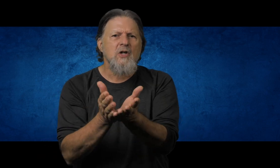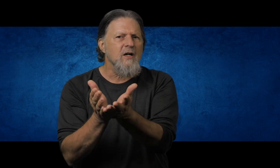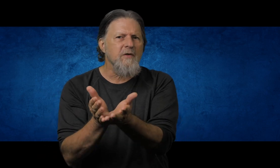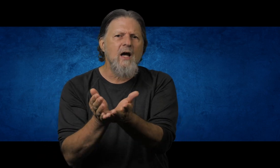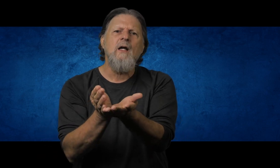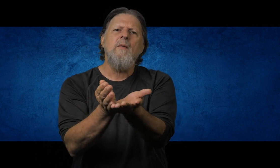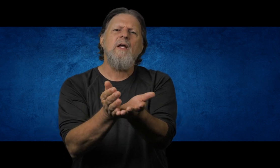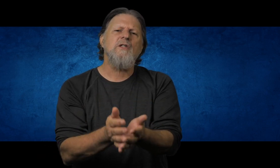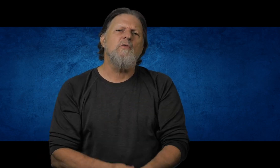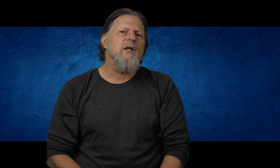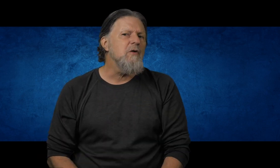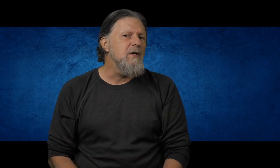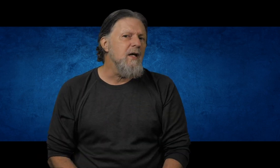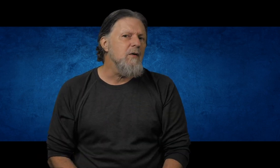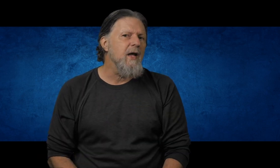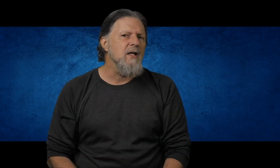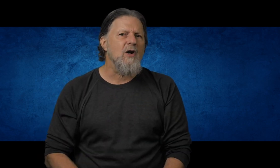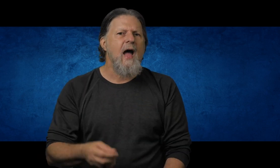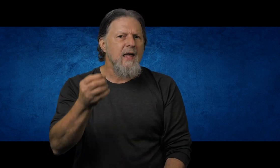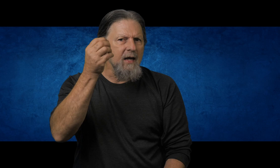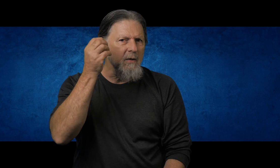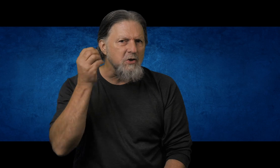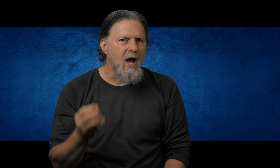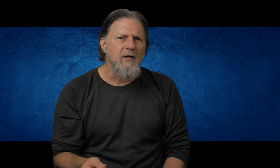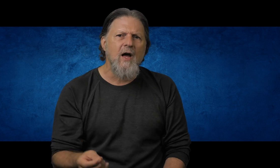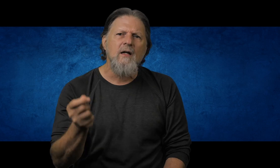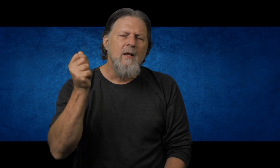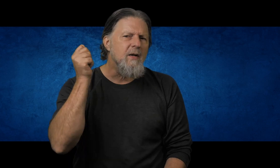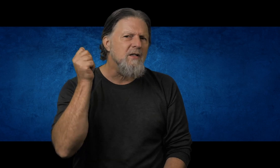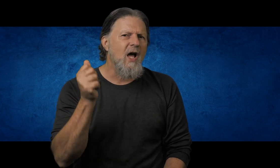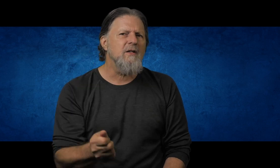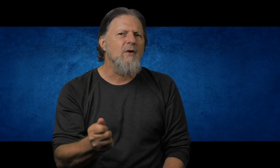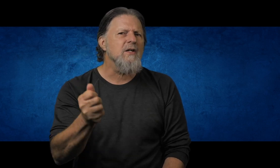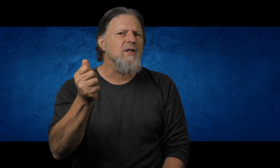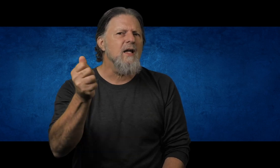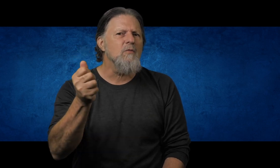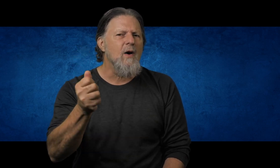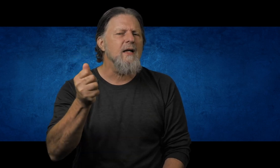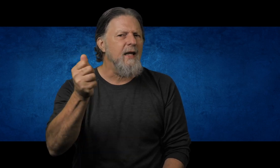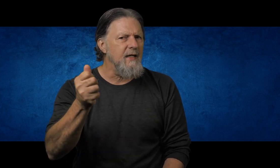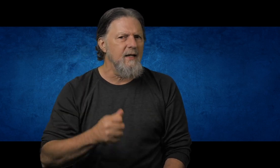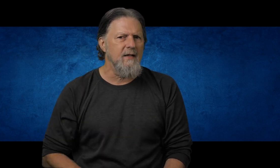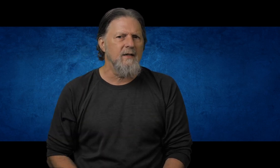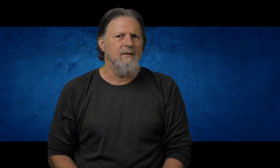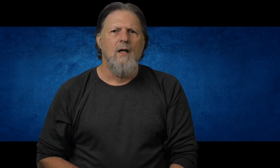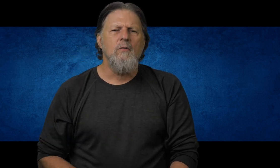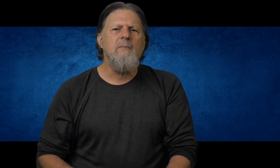a child of God because of what you did. We answer, I am a child of God because I trust in what he did. We